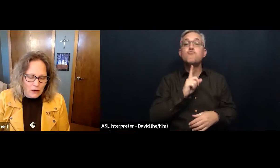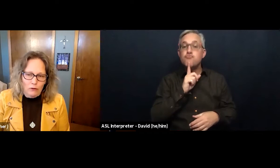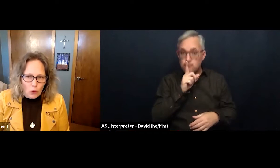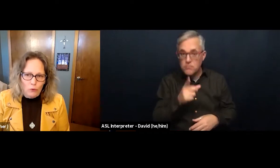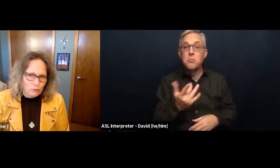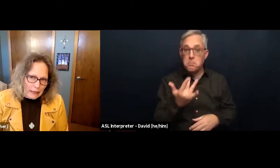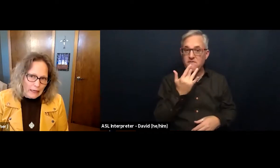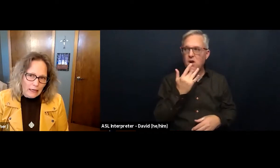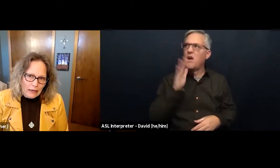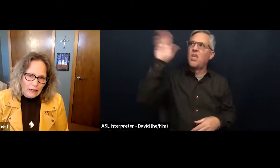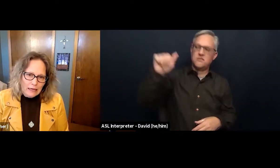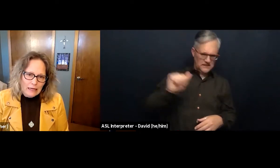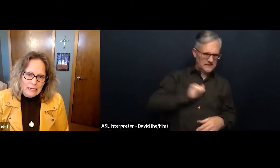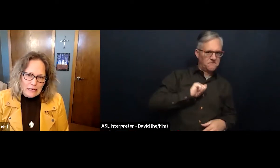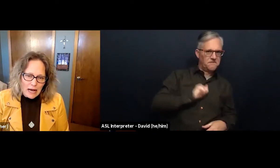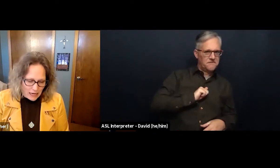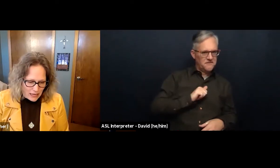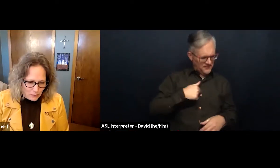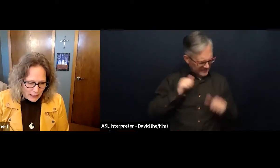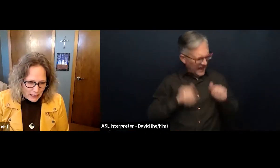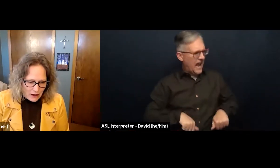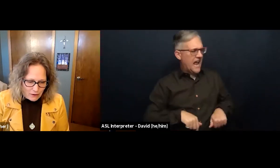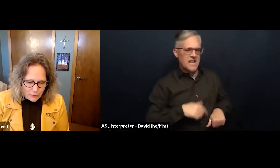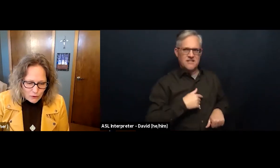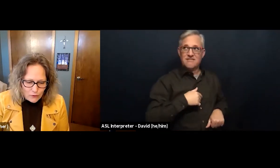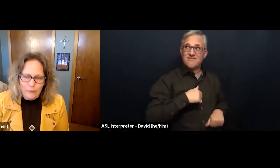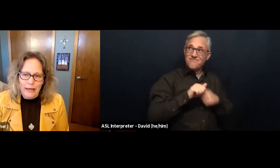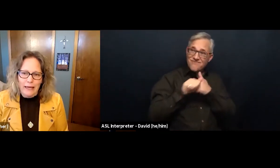our own way, not God's way, our own way.